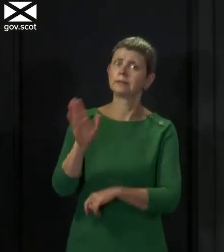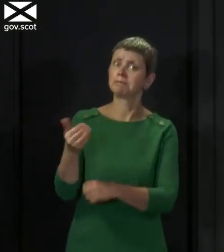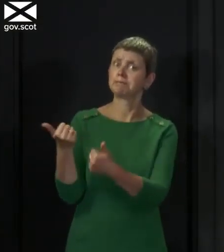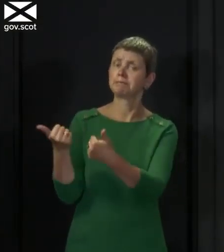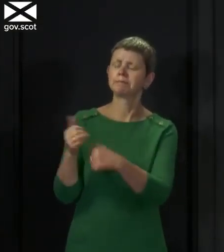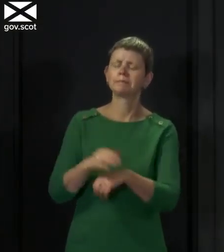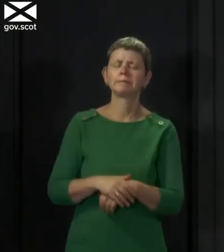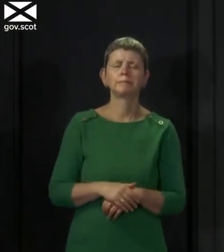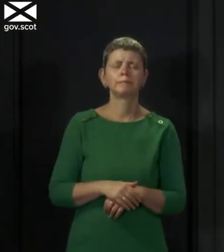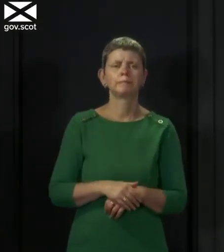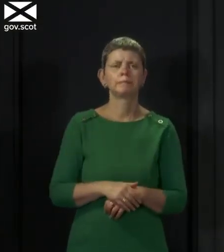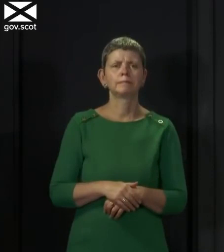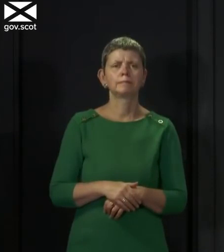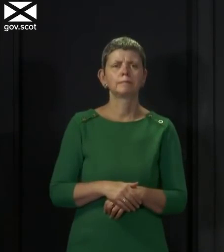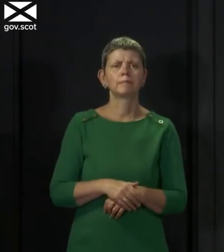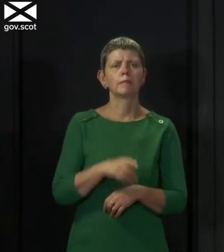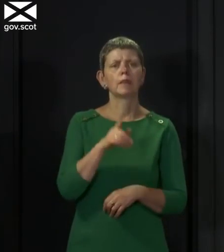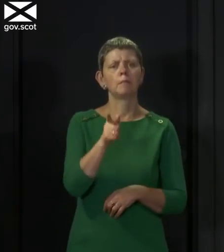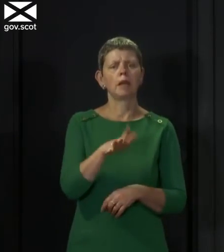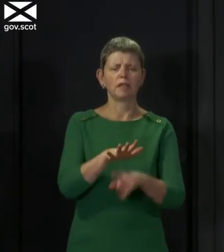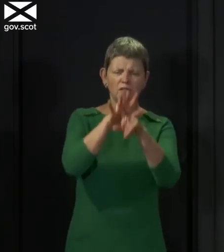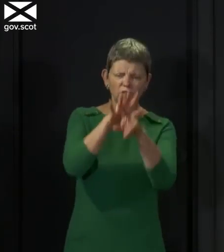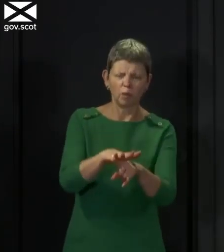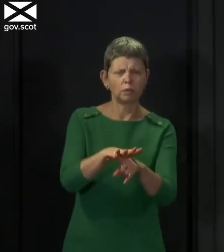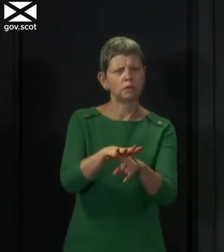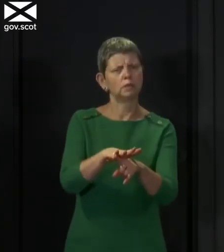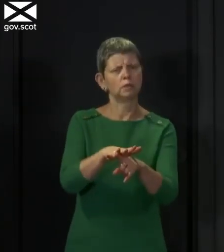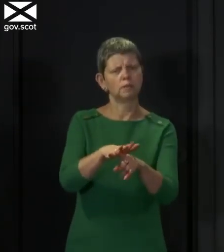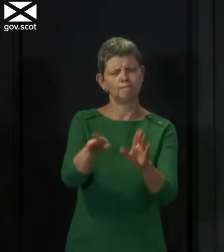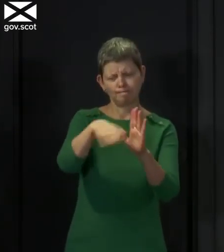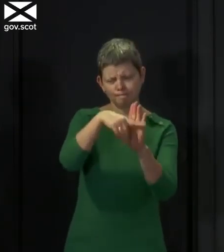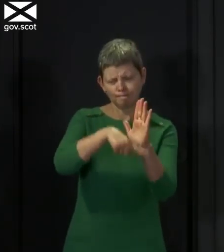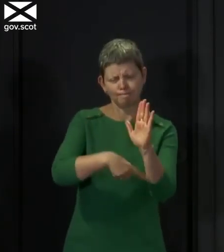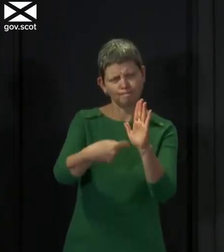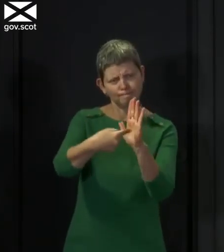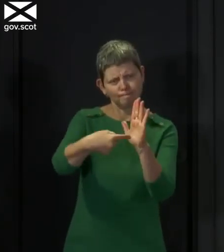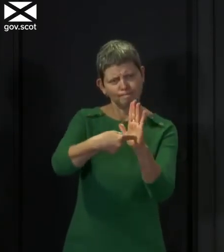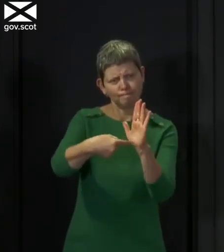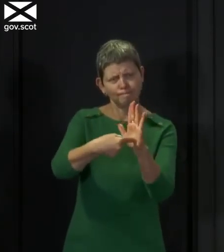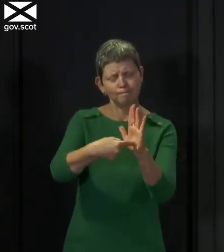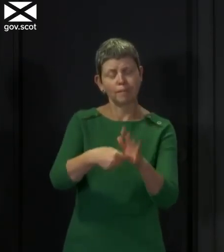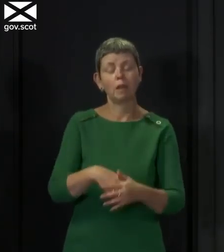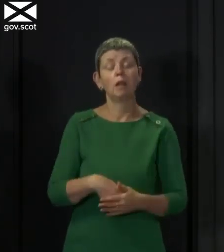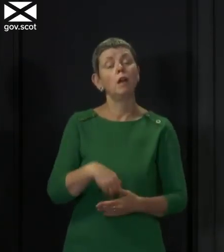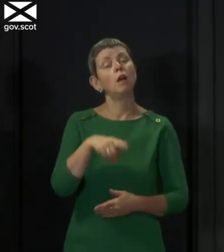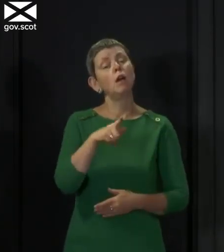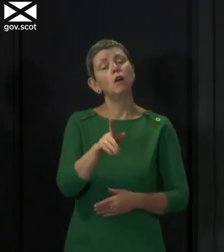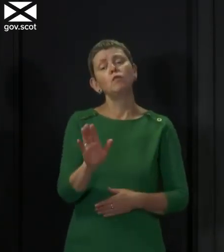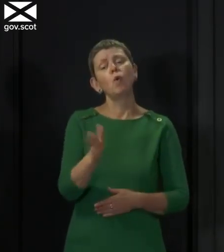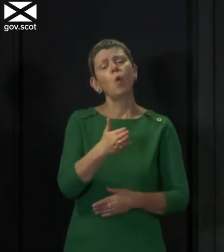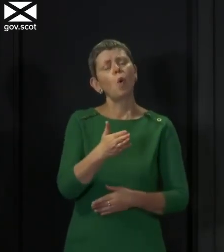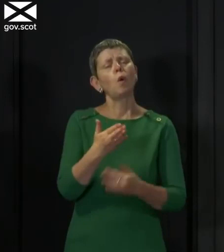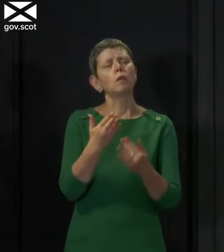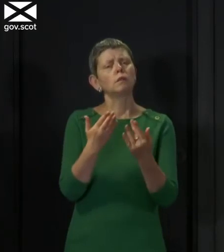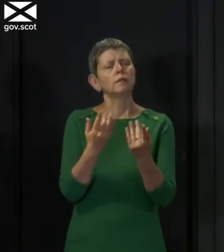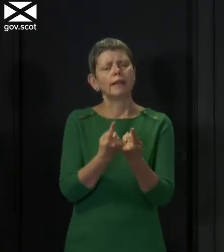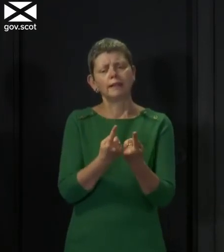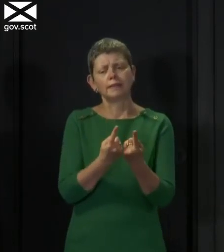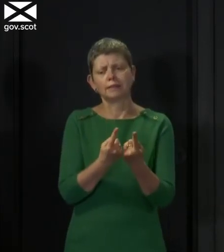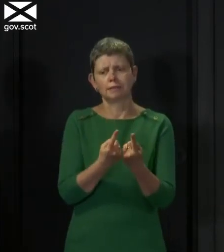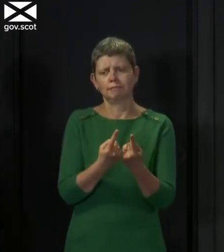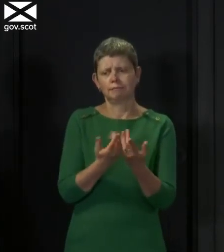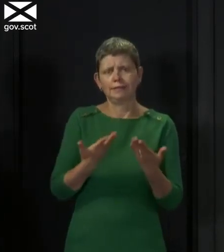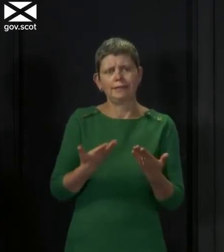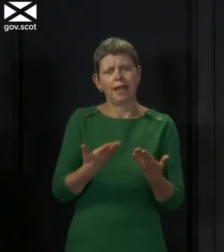enforcement and enforceability. With all of these things that we've been doing in recent months and may have to do in future, there are, of course, challenges around